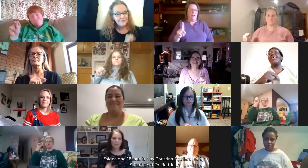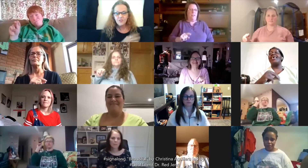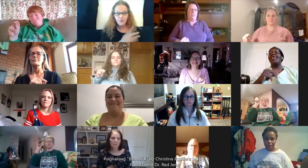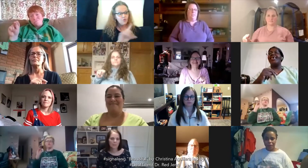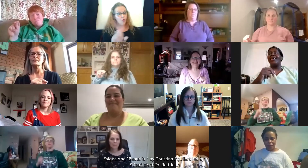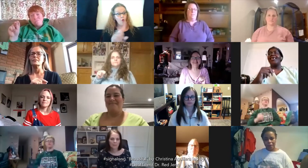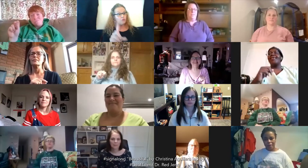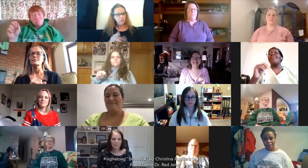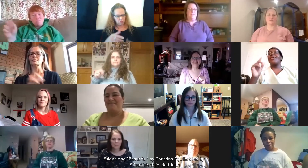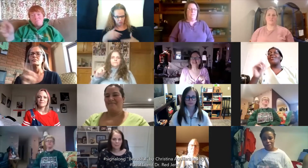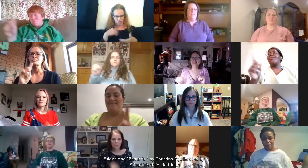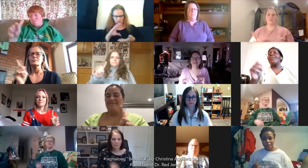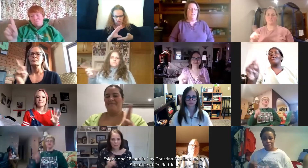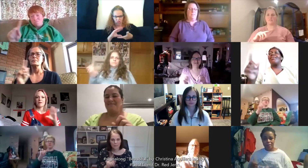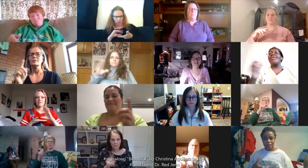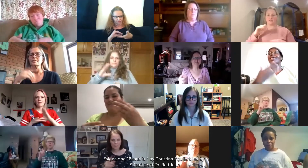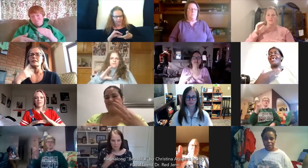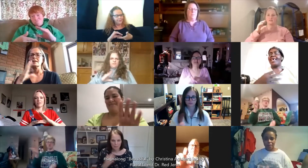so don't you bring me down today.